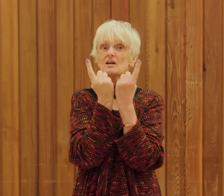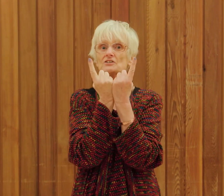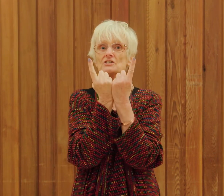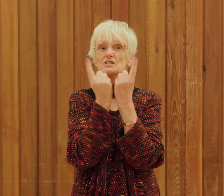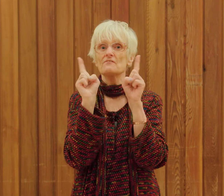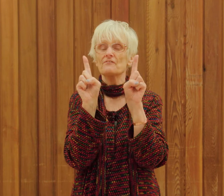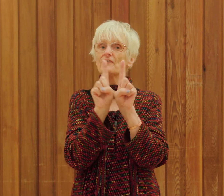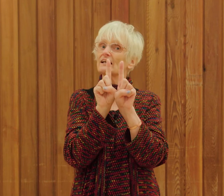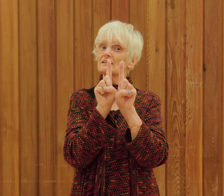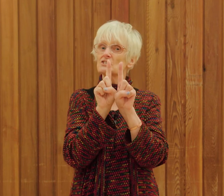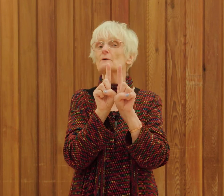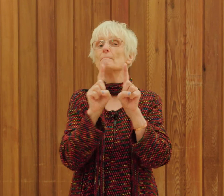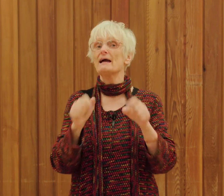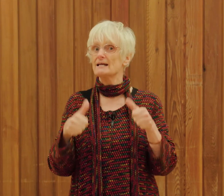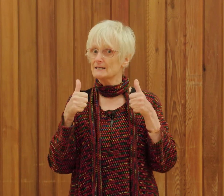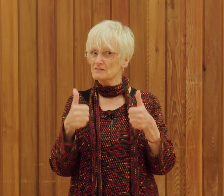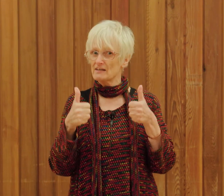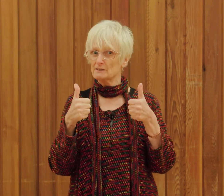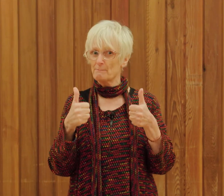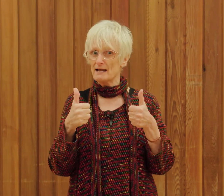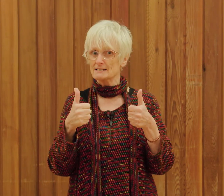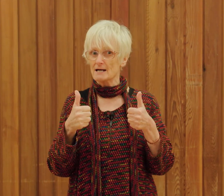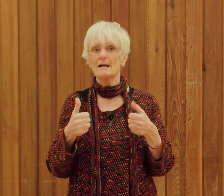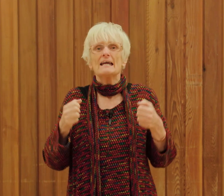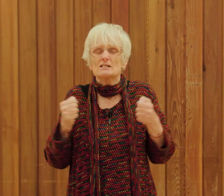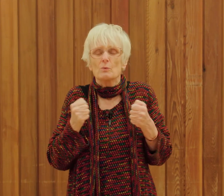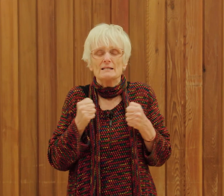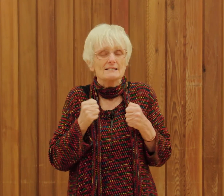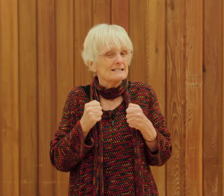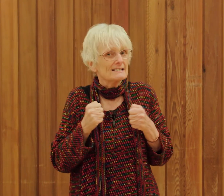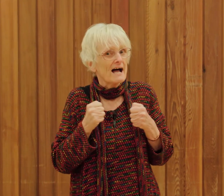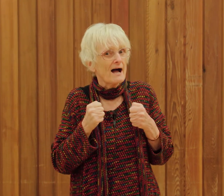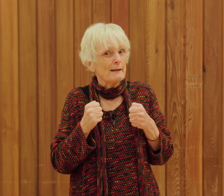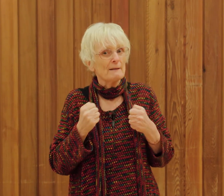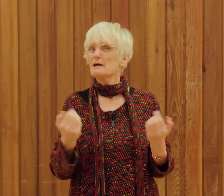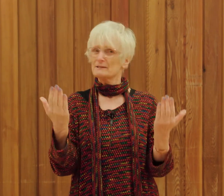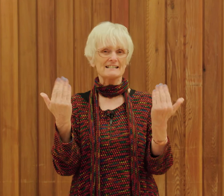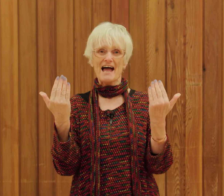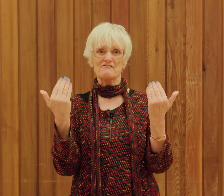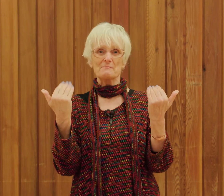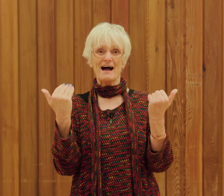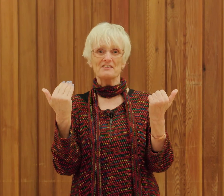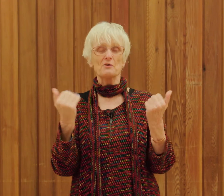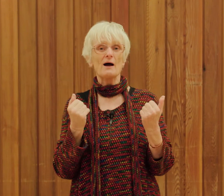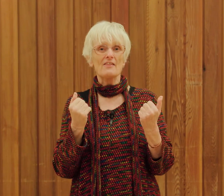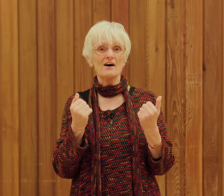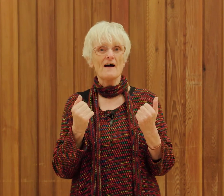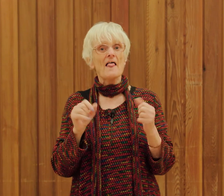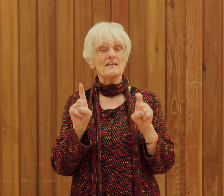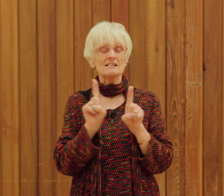lots of things to make us feel better it's winter time but never mind the weather there's